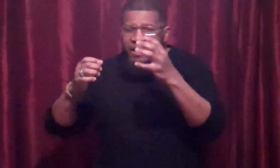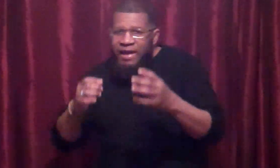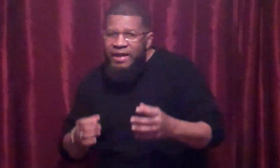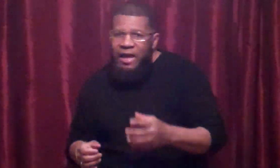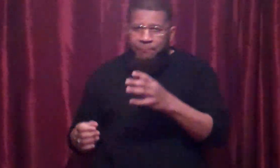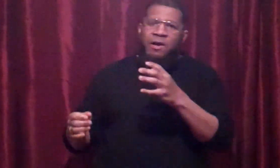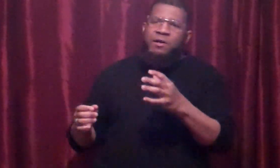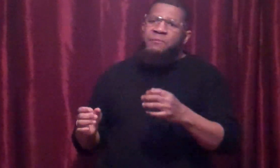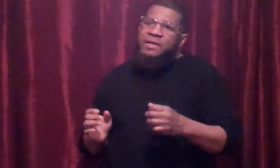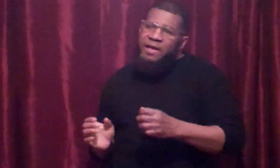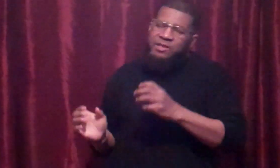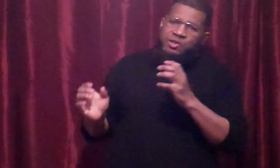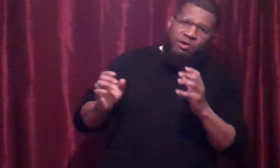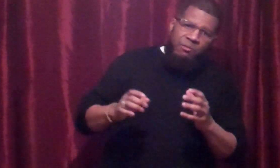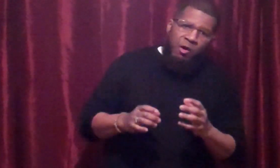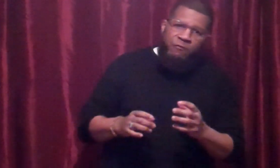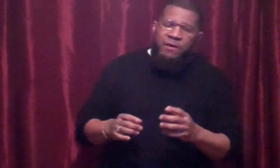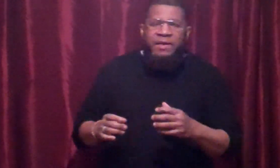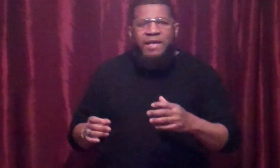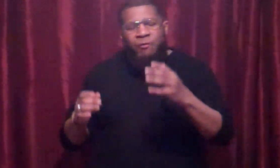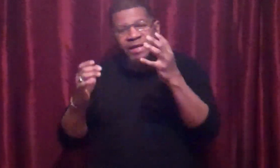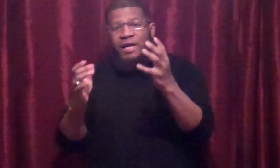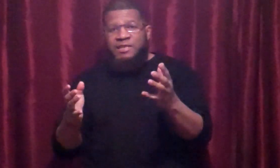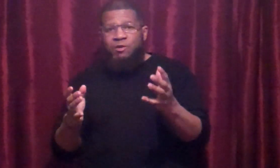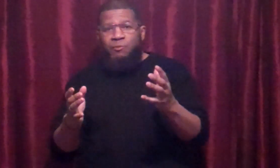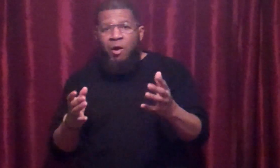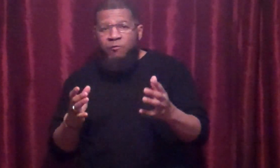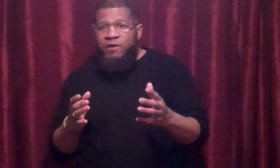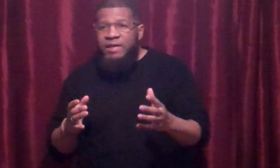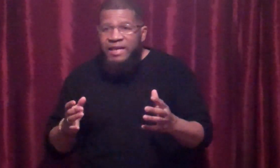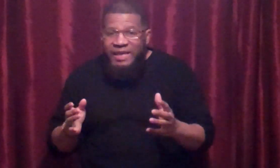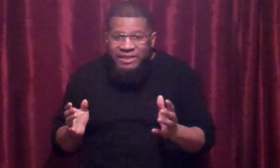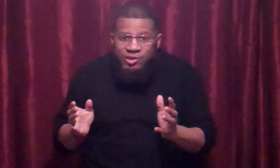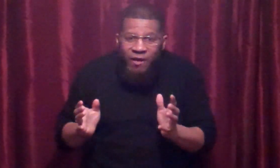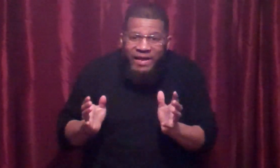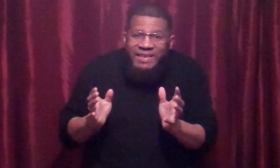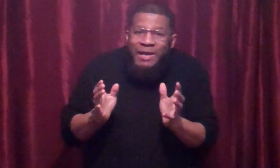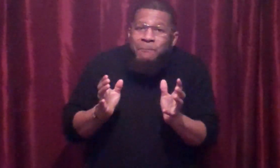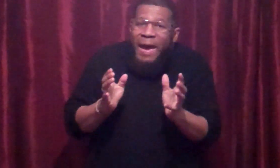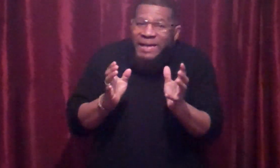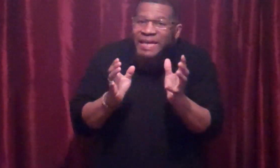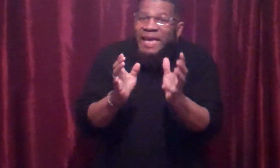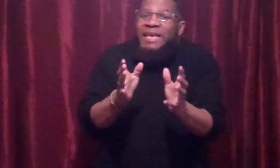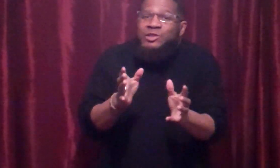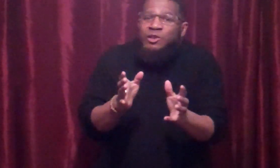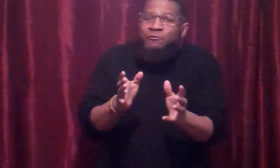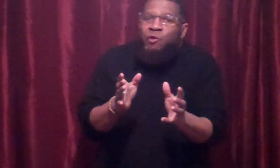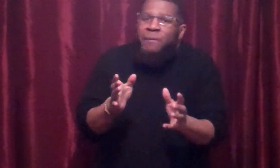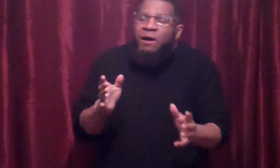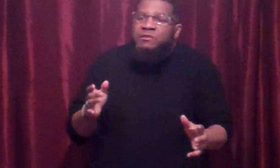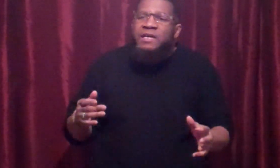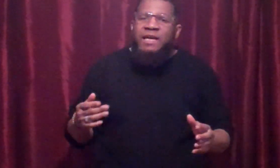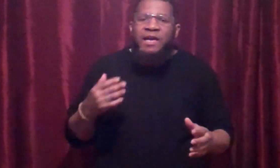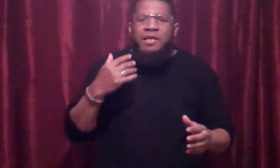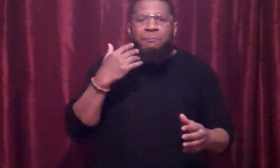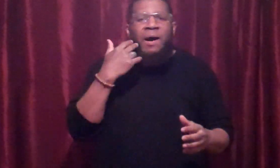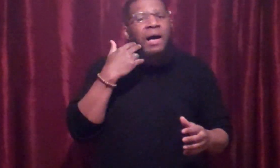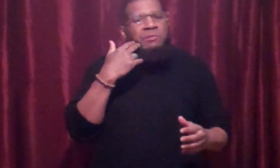and I buck him and turn him over. Now, when I turn him over, he's trying to get back into the full mount, and he palms